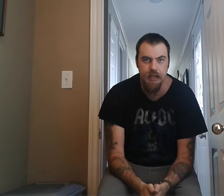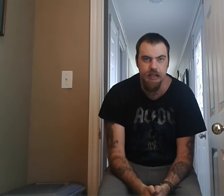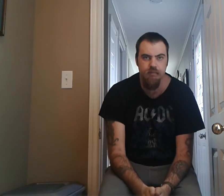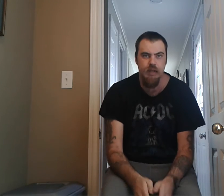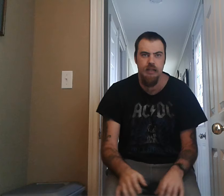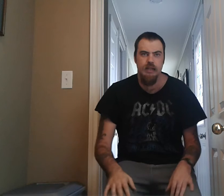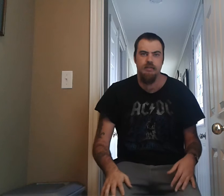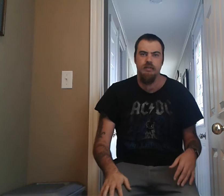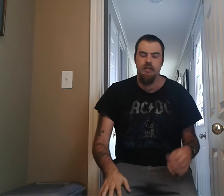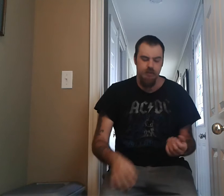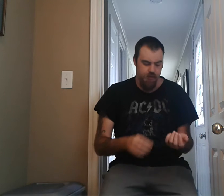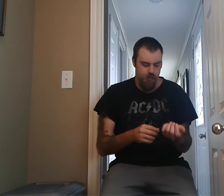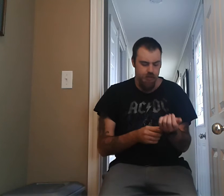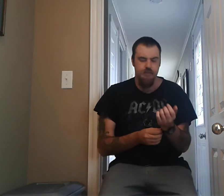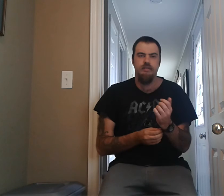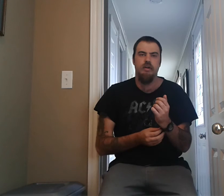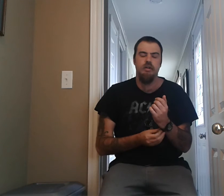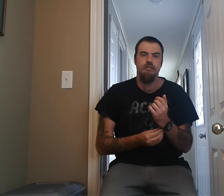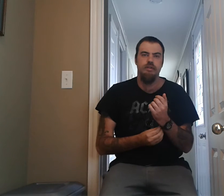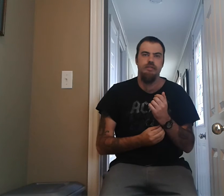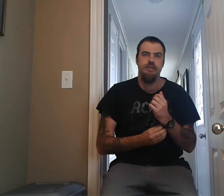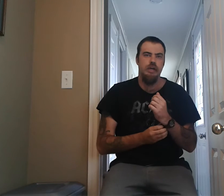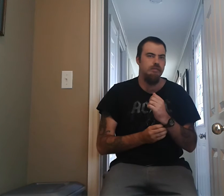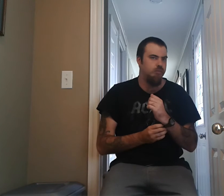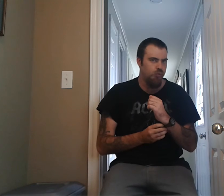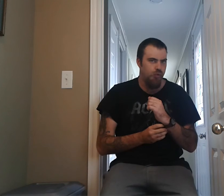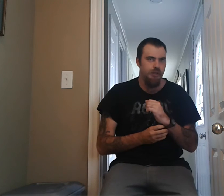Man, that's another great song of theirs, um, really good.